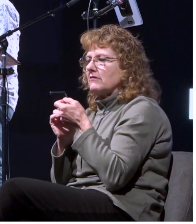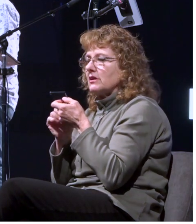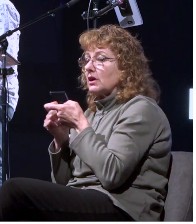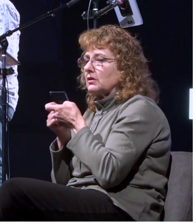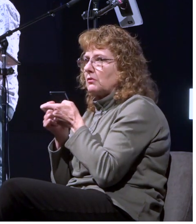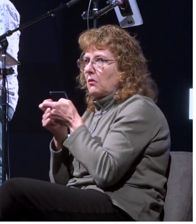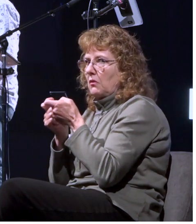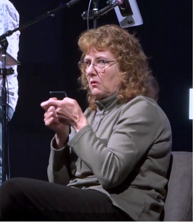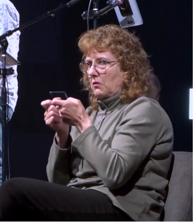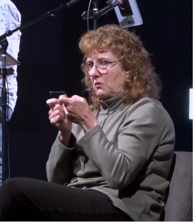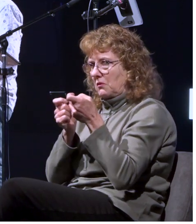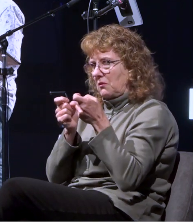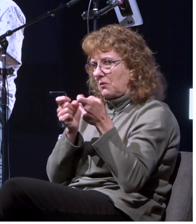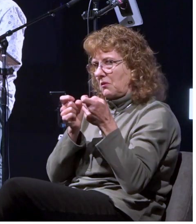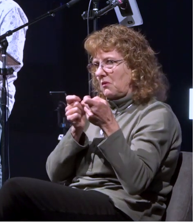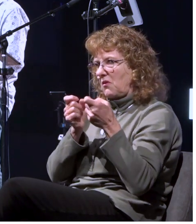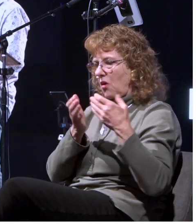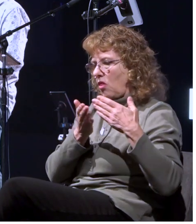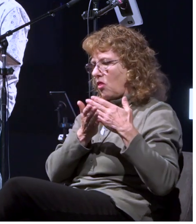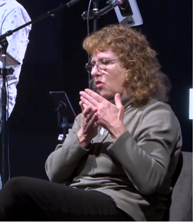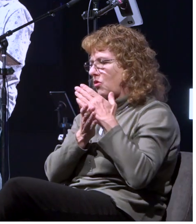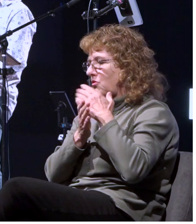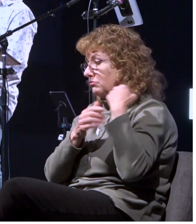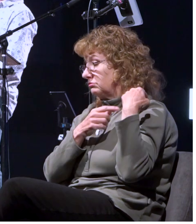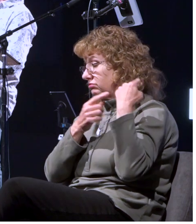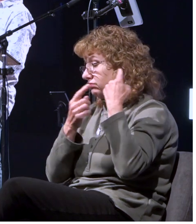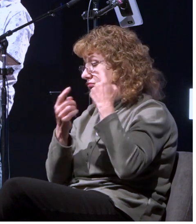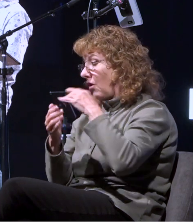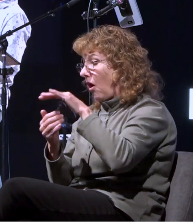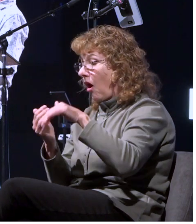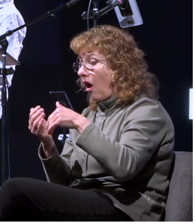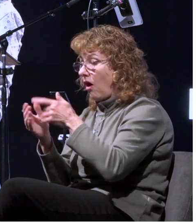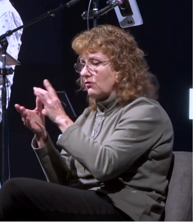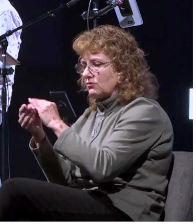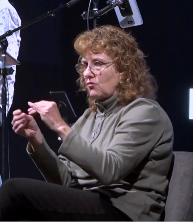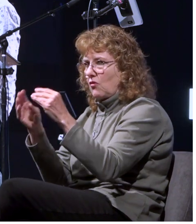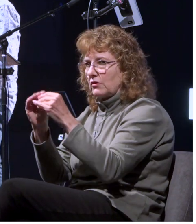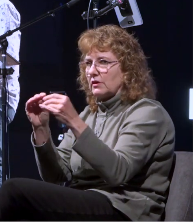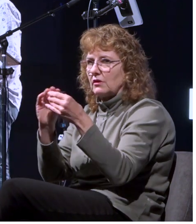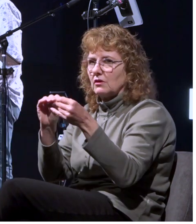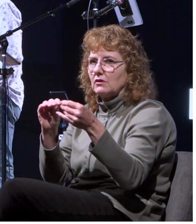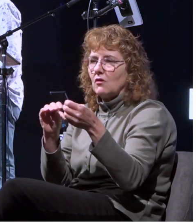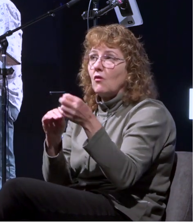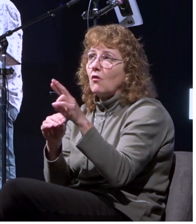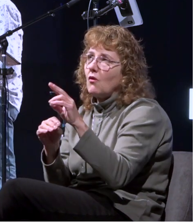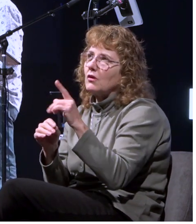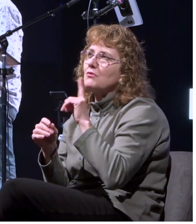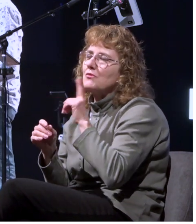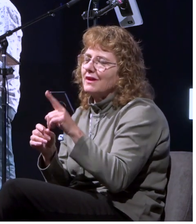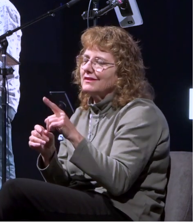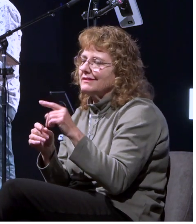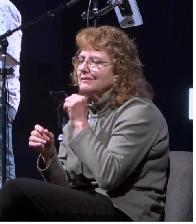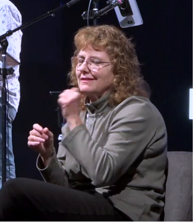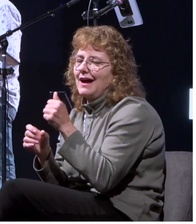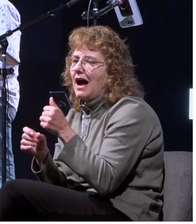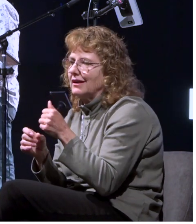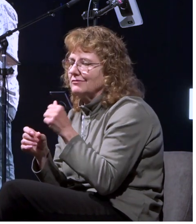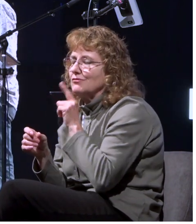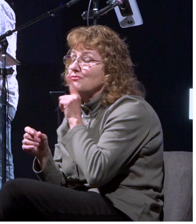uh a threat of control or should i say a lack thereof right uh this out of control this